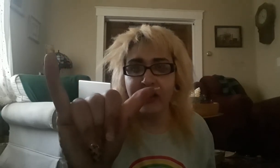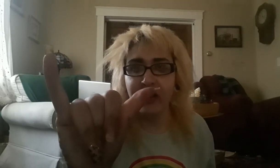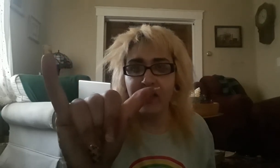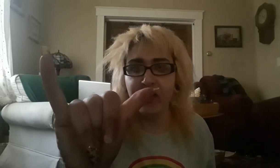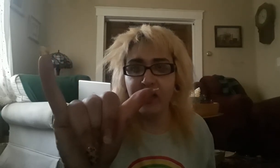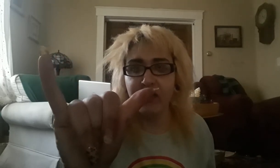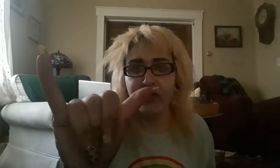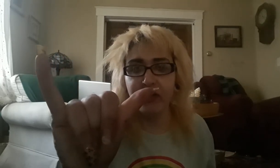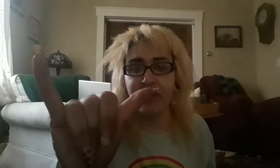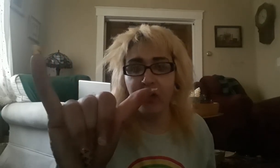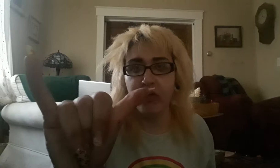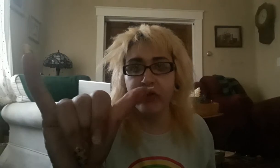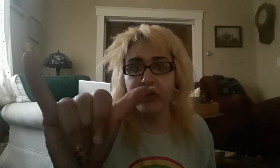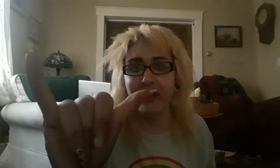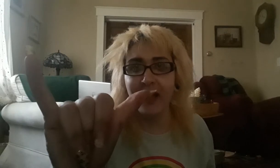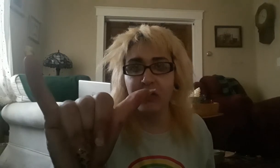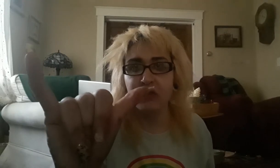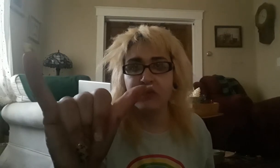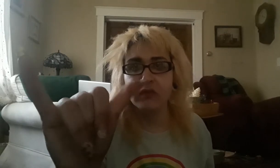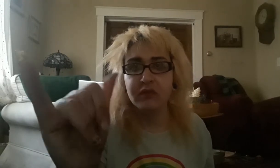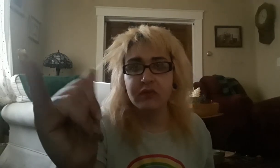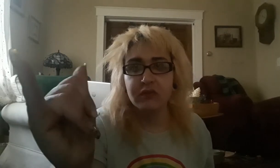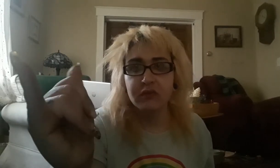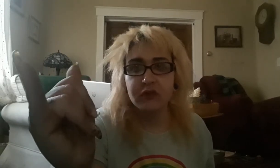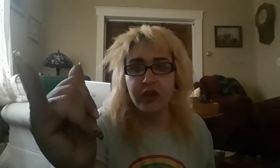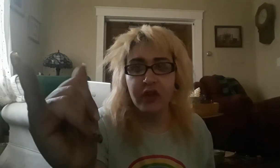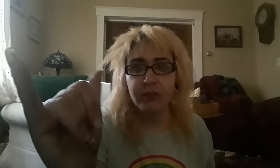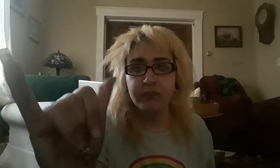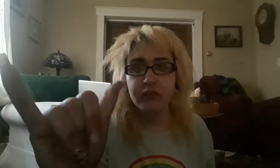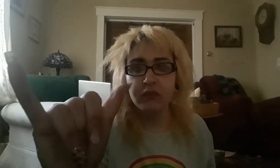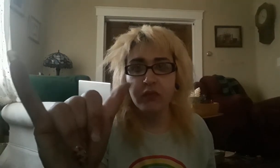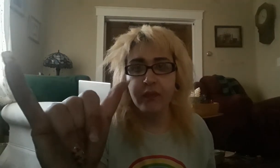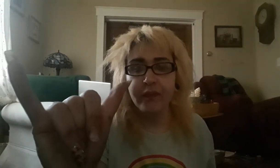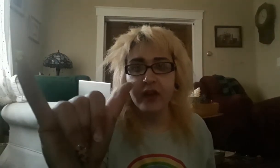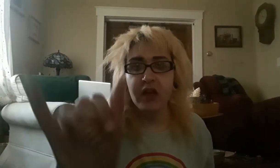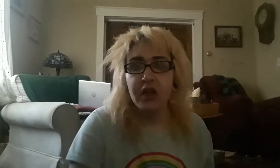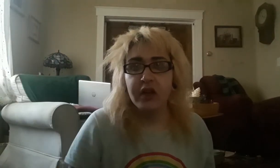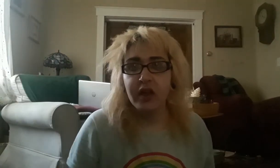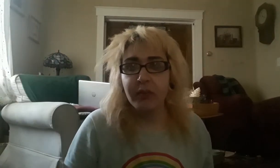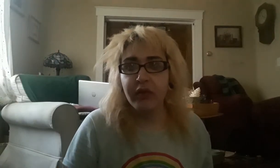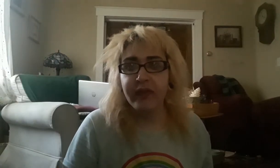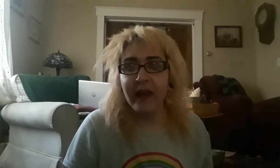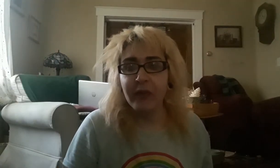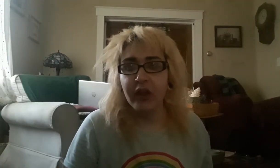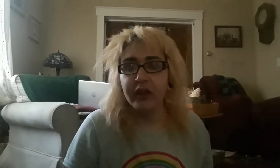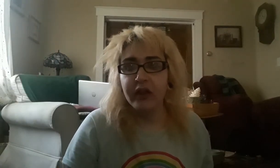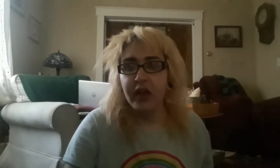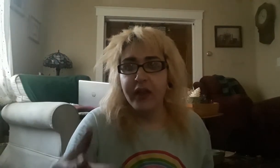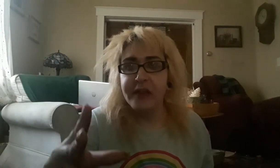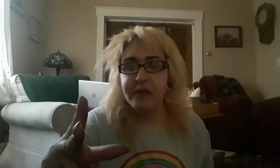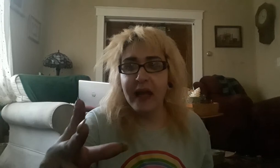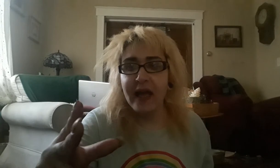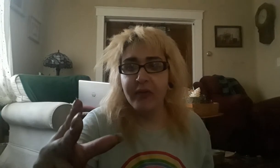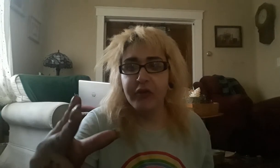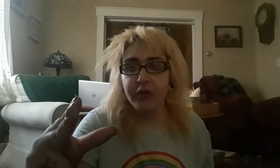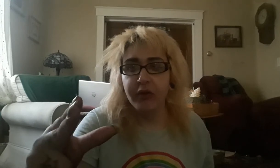this and the rest of the fingers are down. See? Number seven, you have your